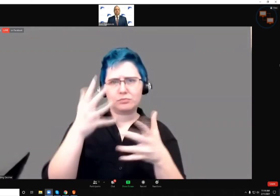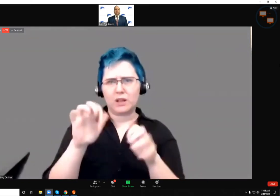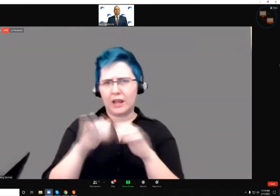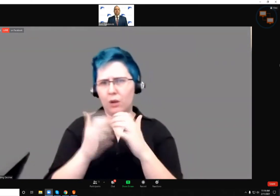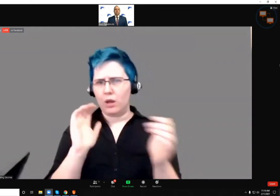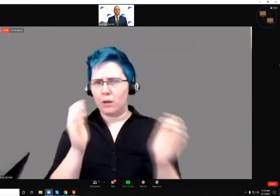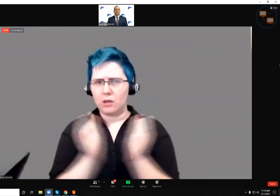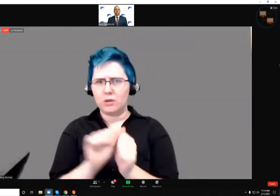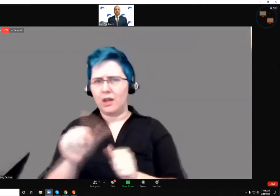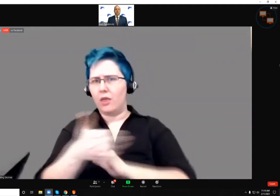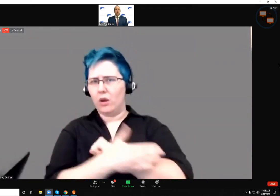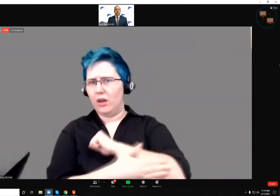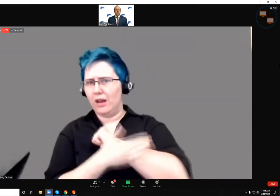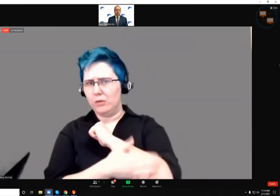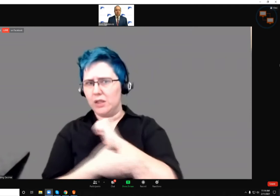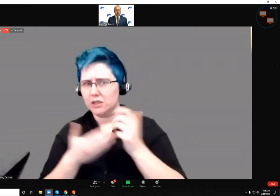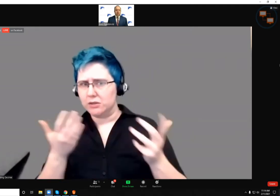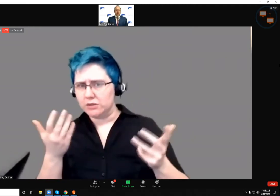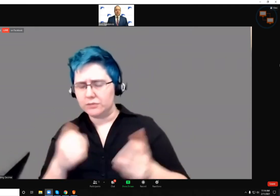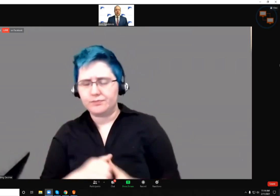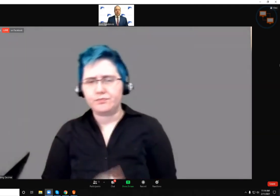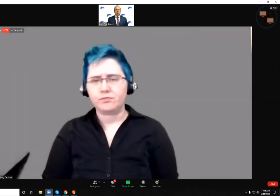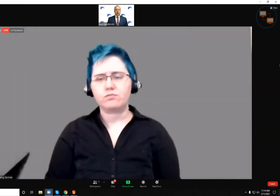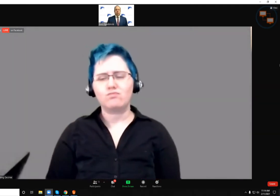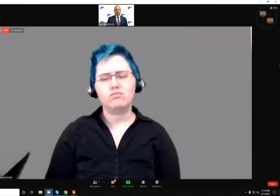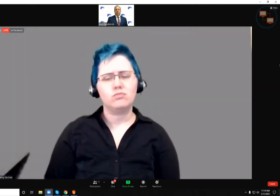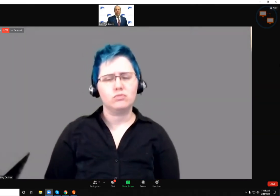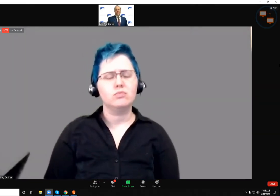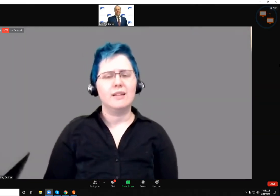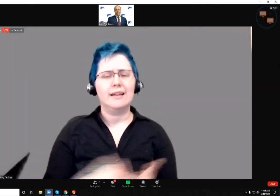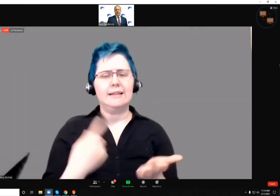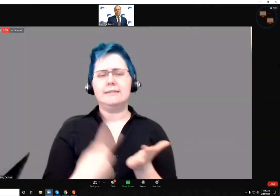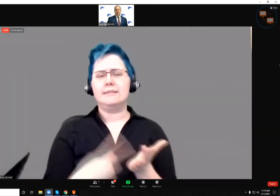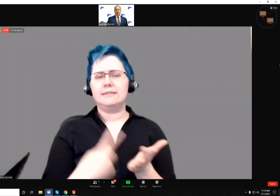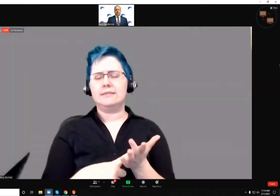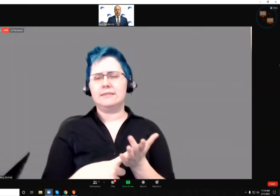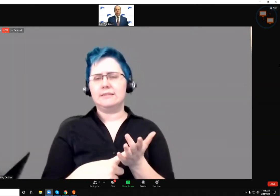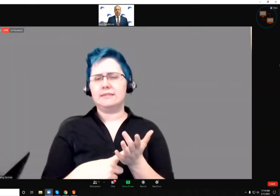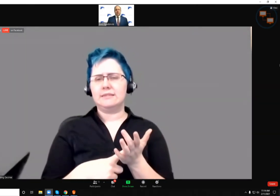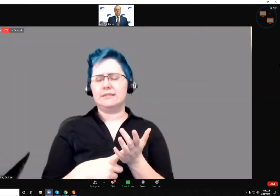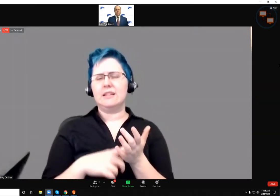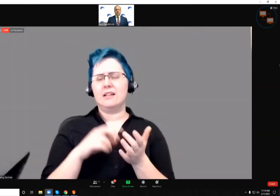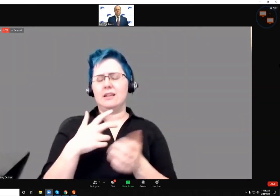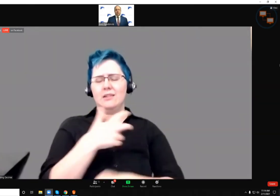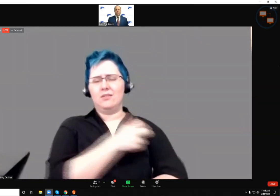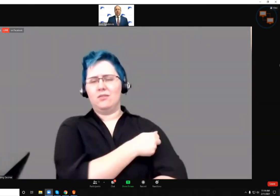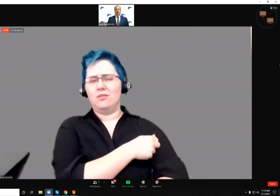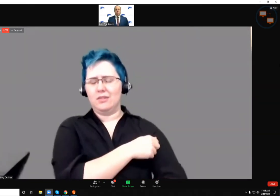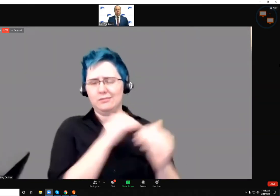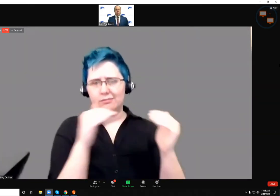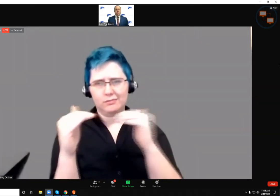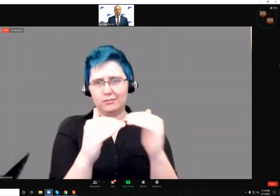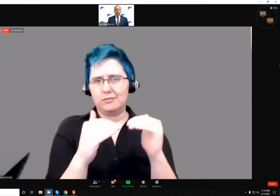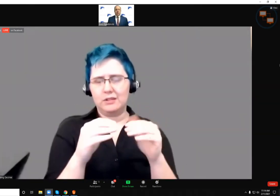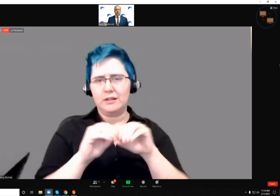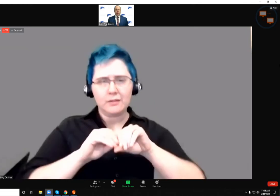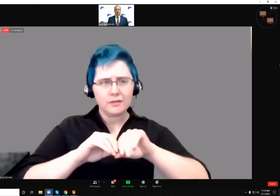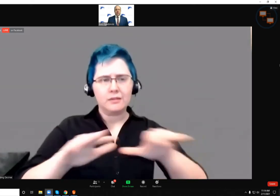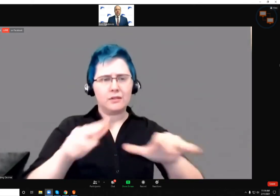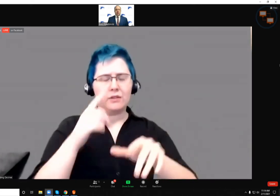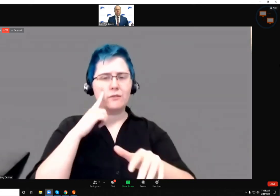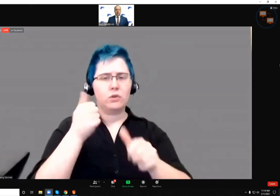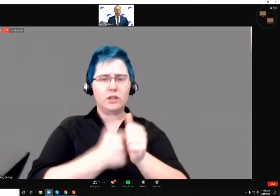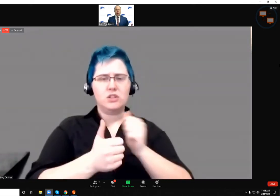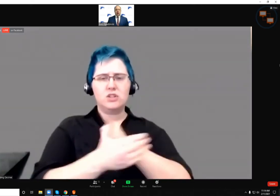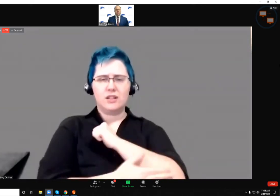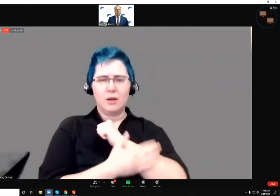to other counties. So let's talk about equity of vaccines. They are distributed equally amongst the counties.